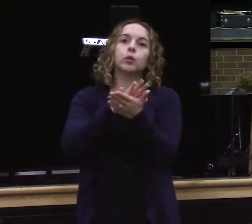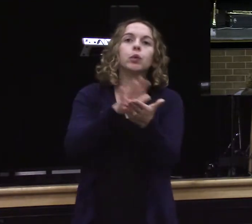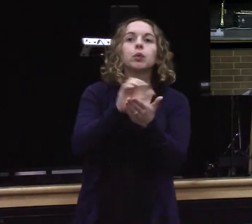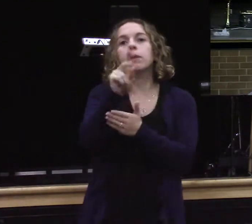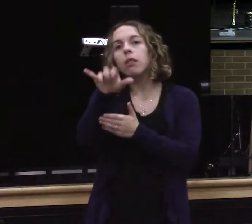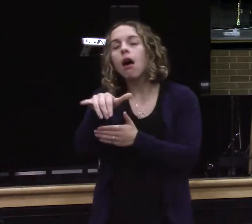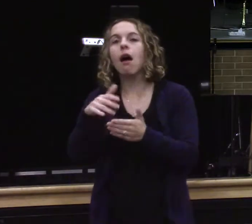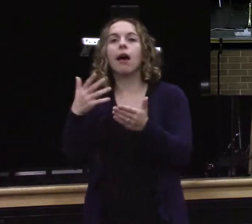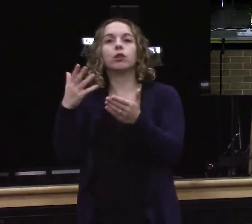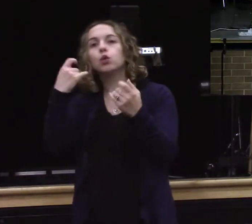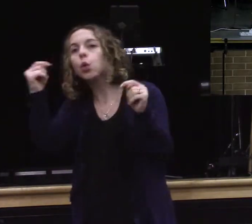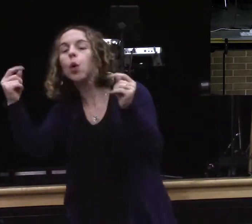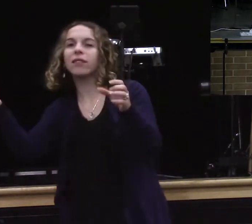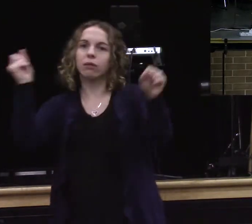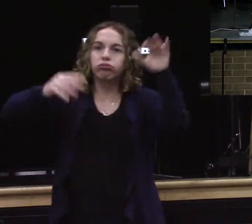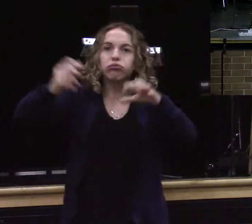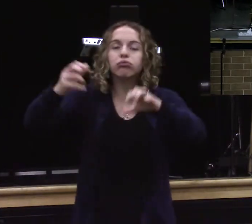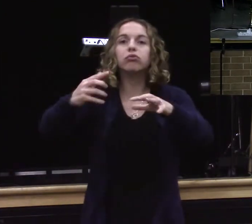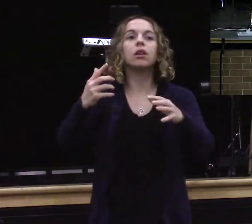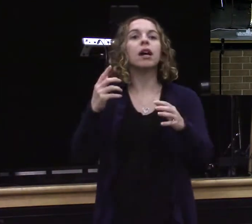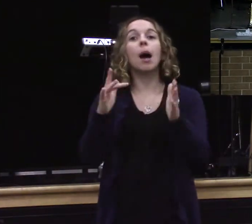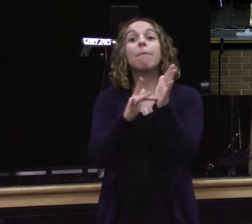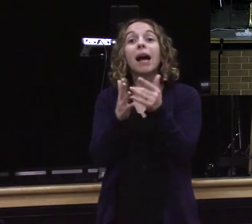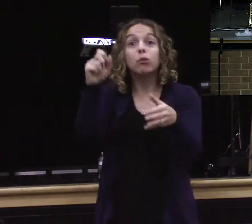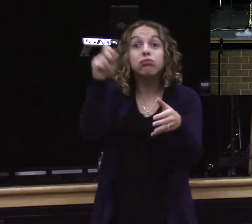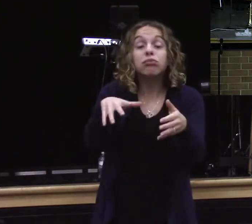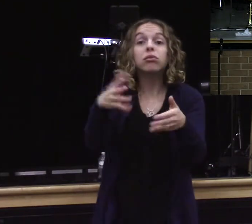16 years can you even guess how many boxes we send around the world